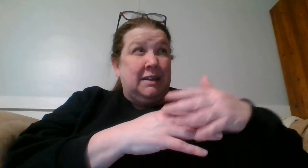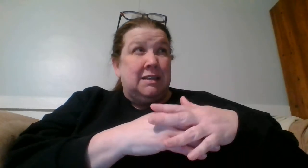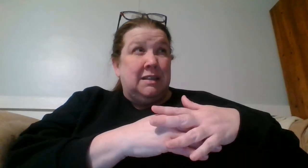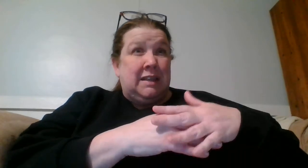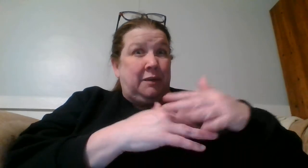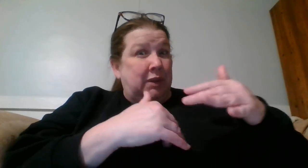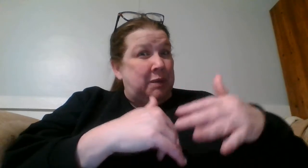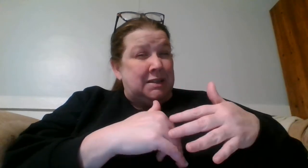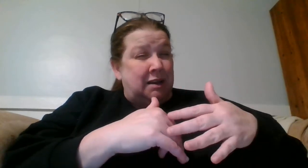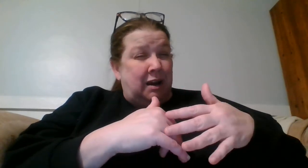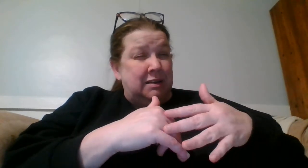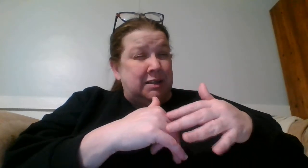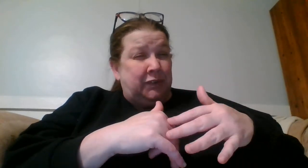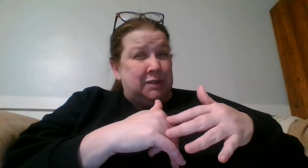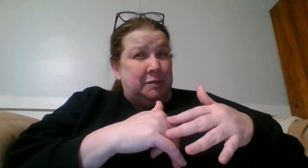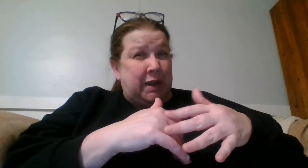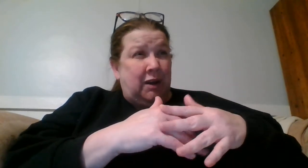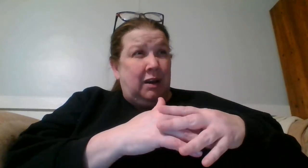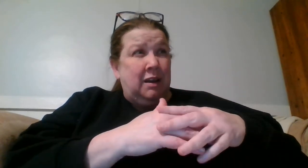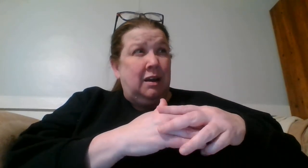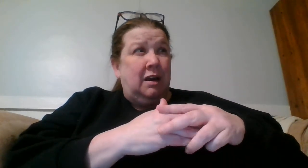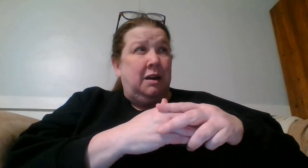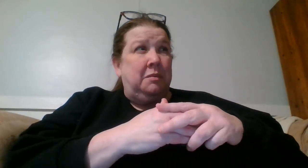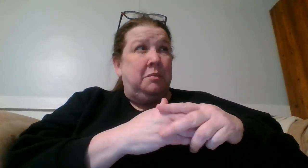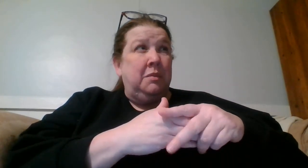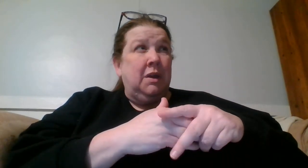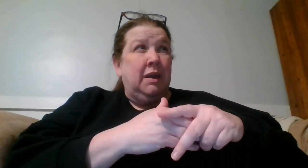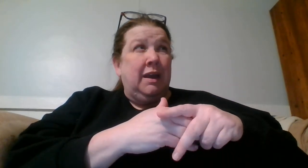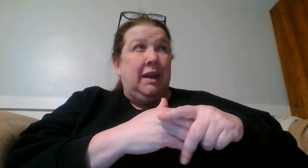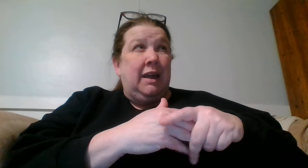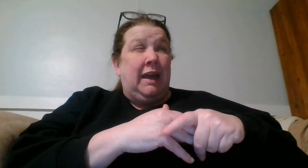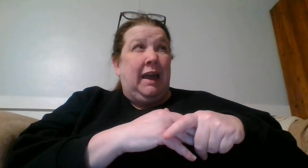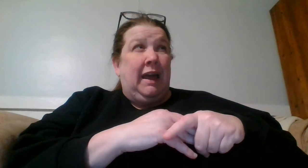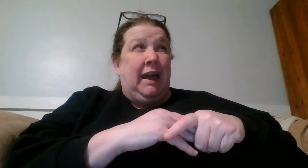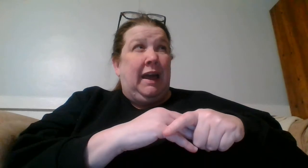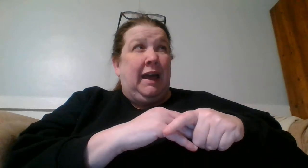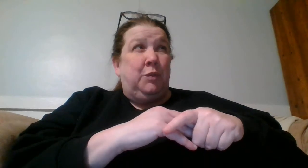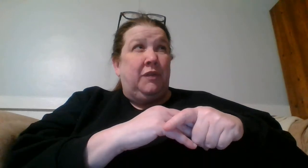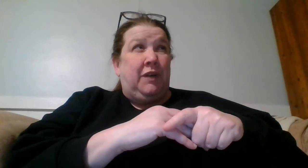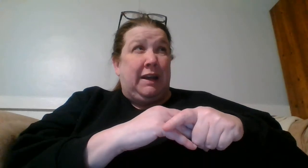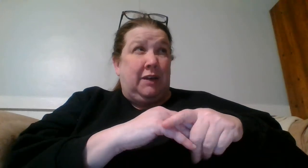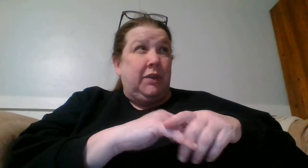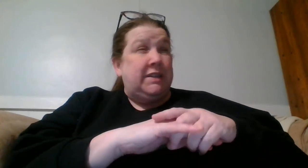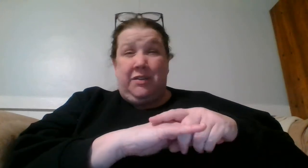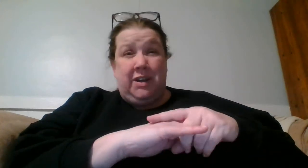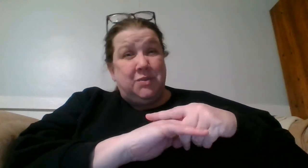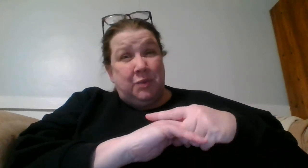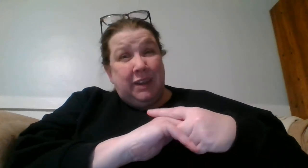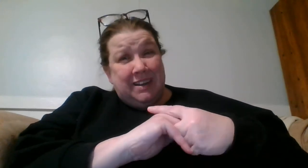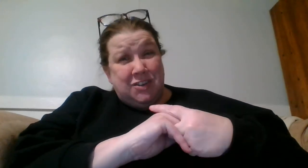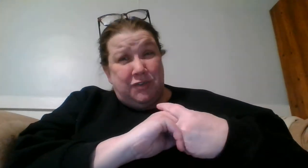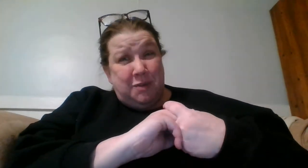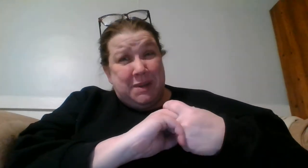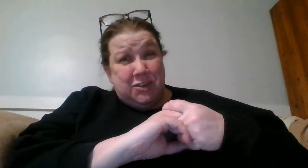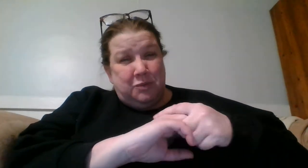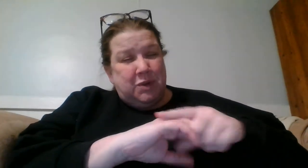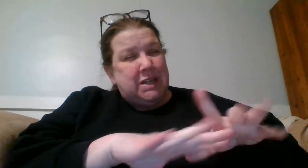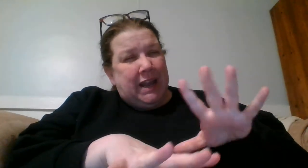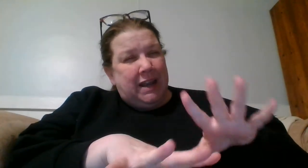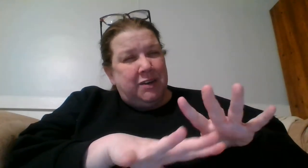that really makes a gut difference with my gut um and we're finding out that dairy is really an issue for me too which I kind of